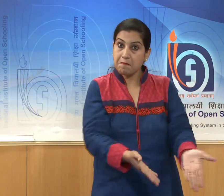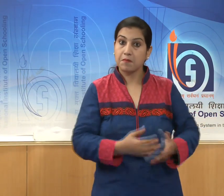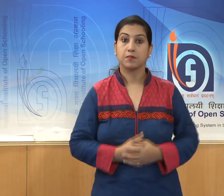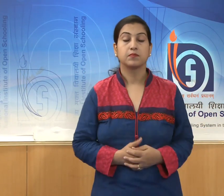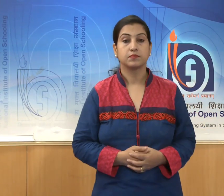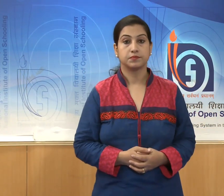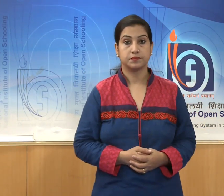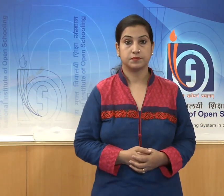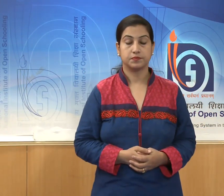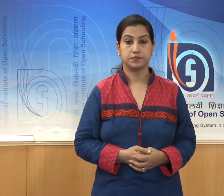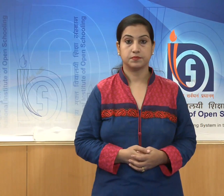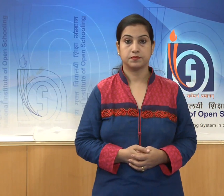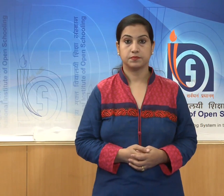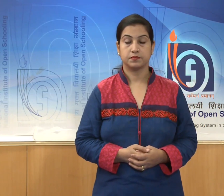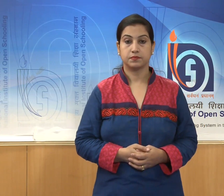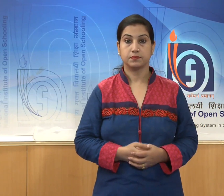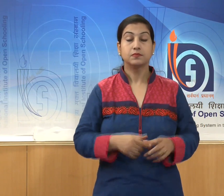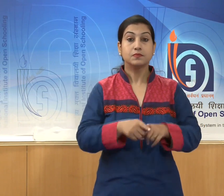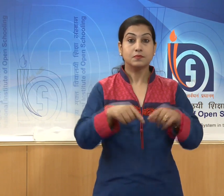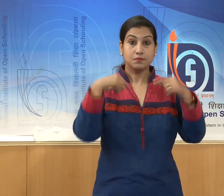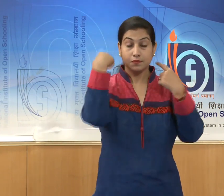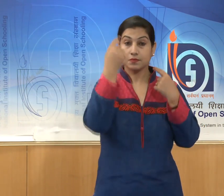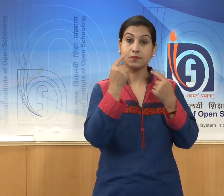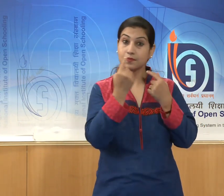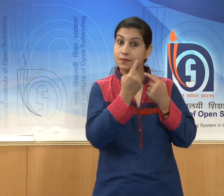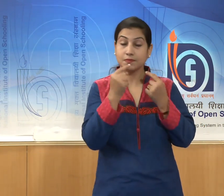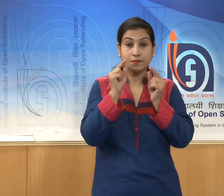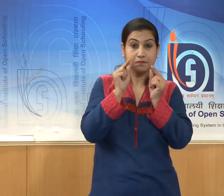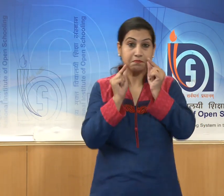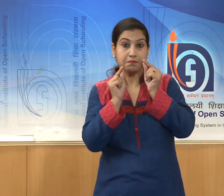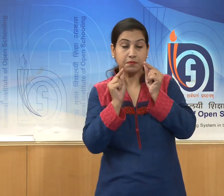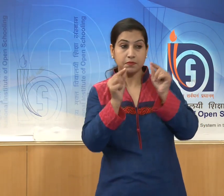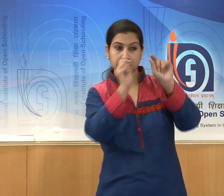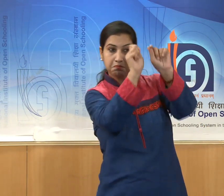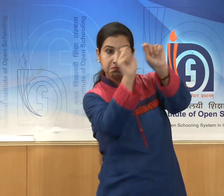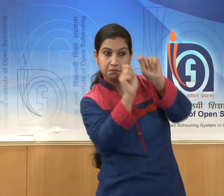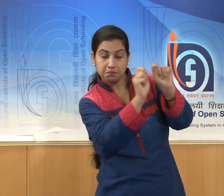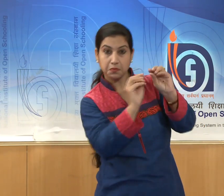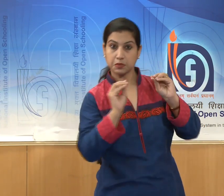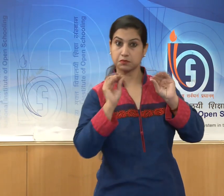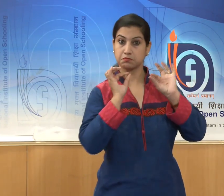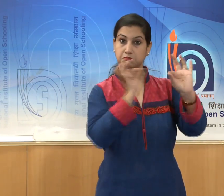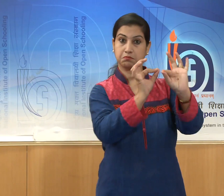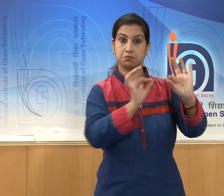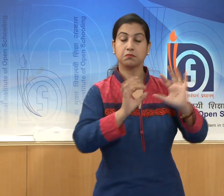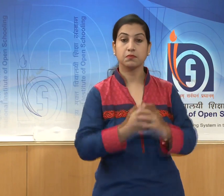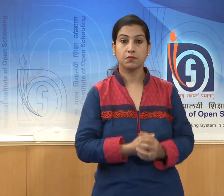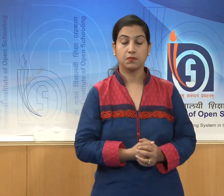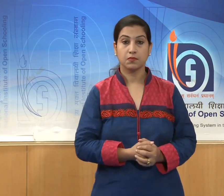The slight tilt of the lip, the full roundness